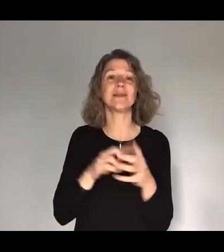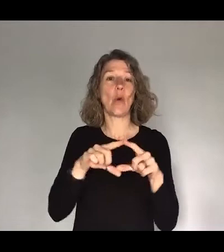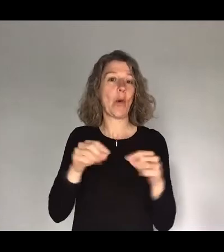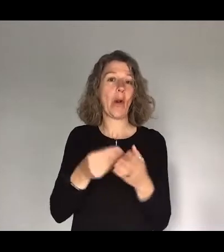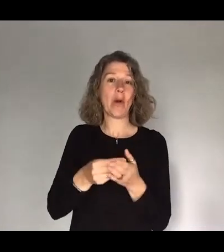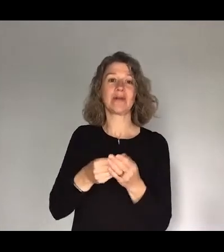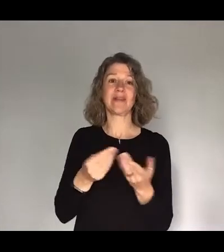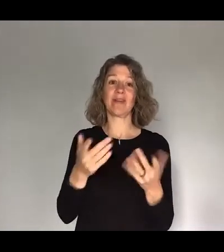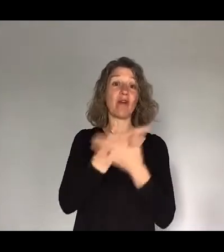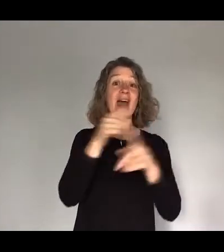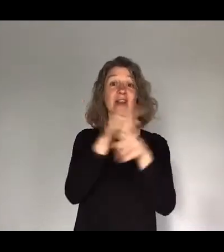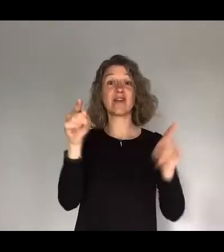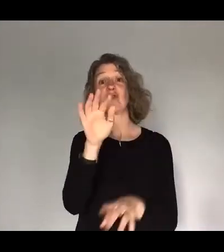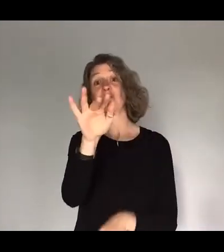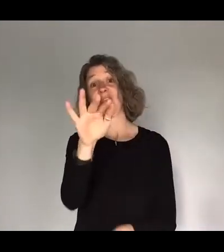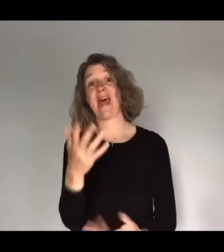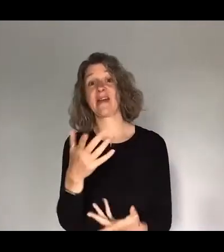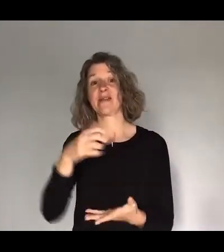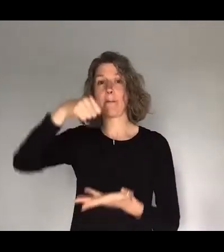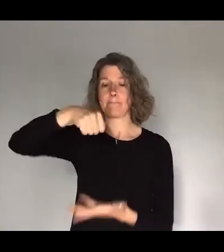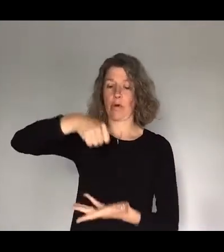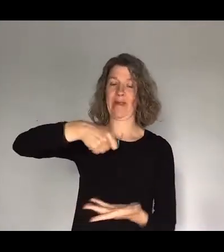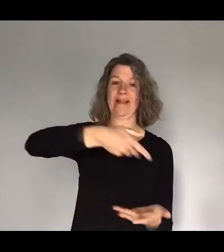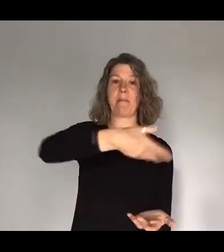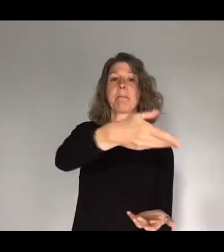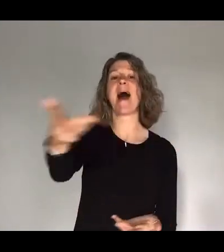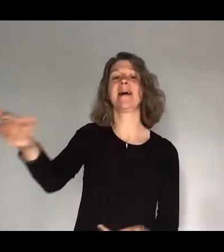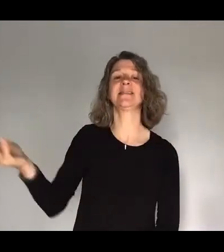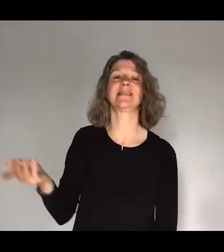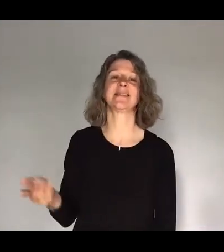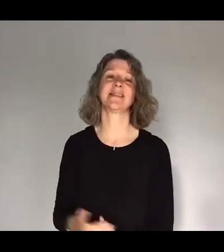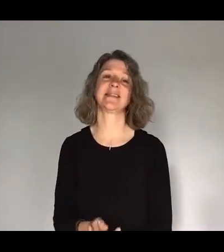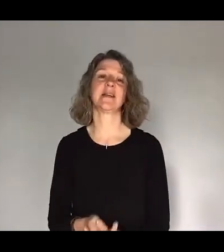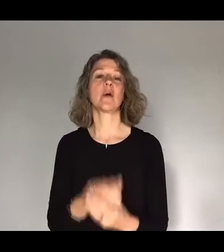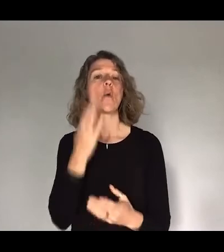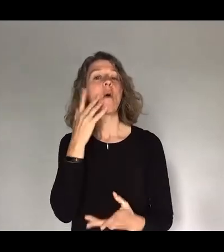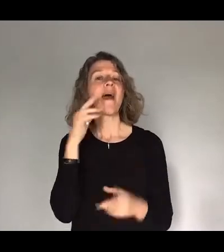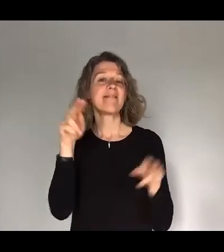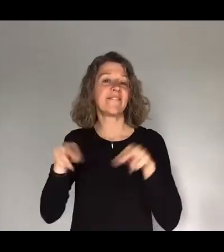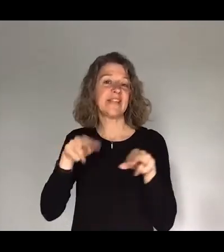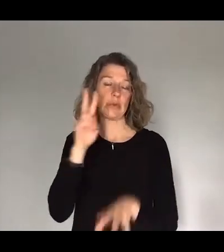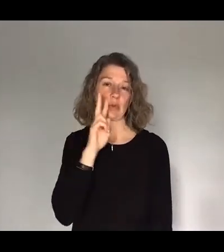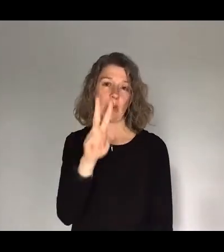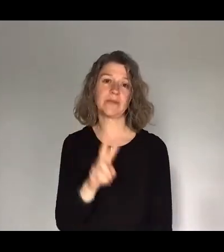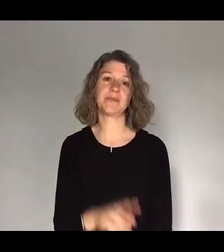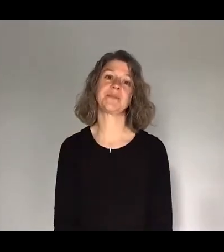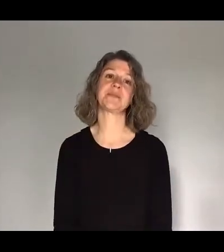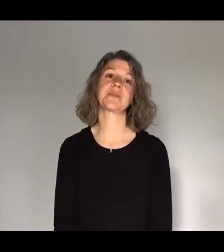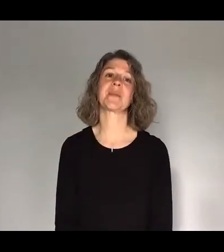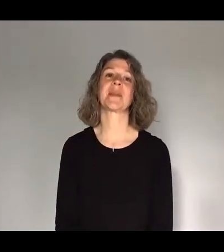So we will be passing the buckets out today as we watch some of the videos. Yes, yes. As Catherine said, your giving